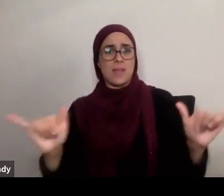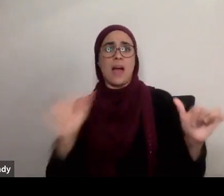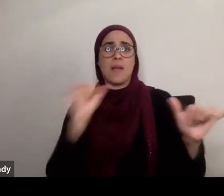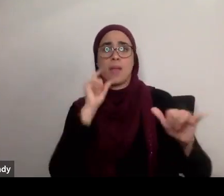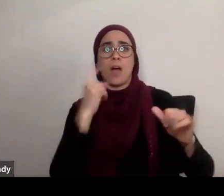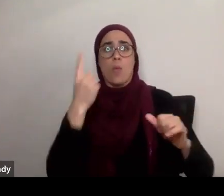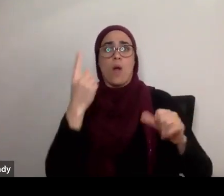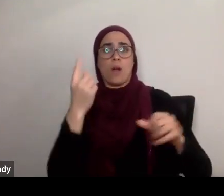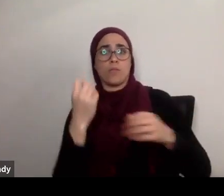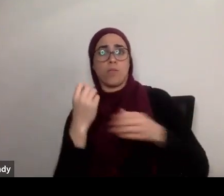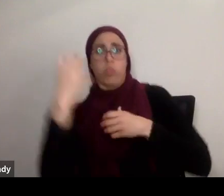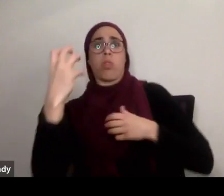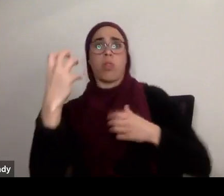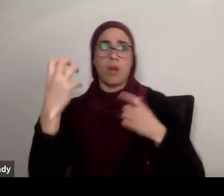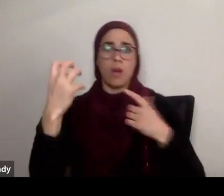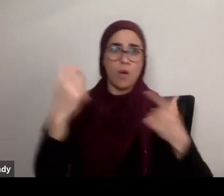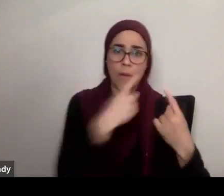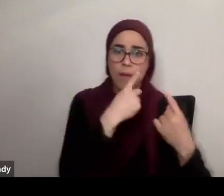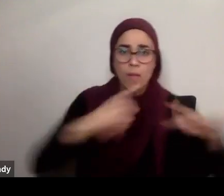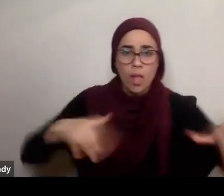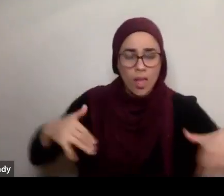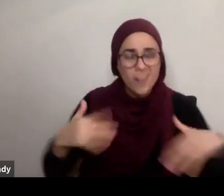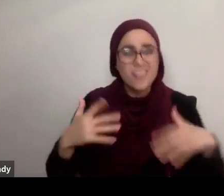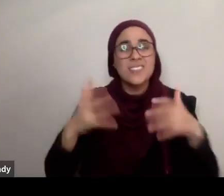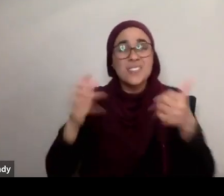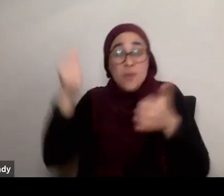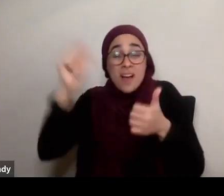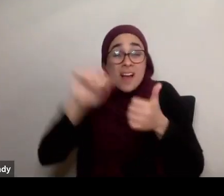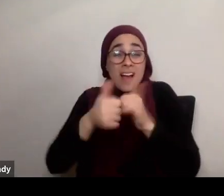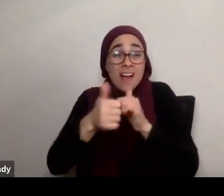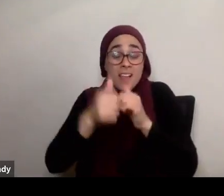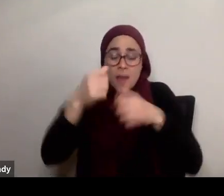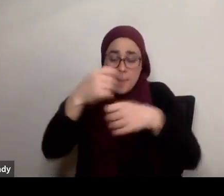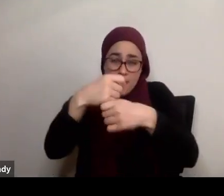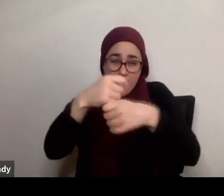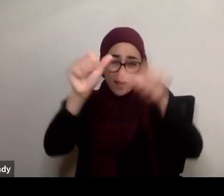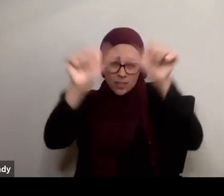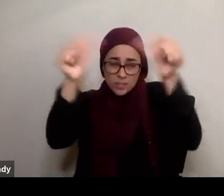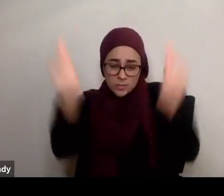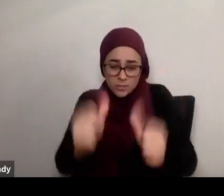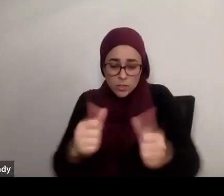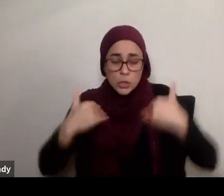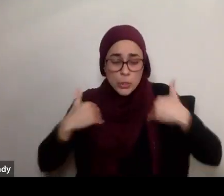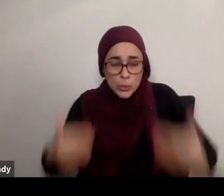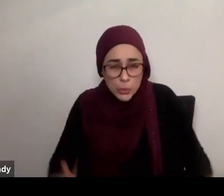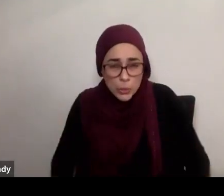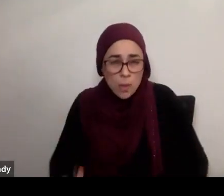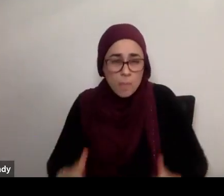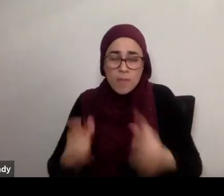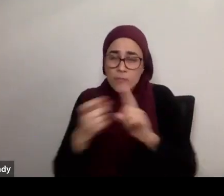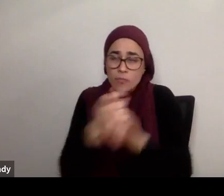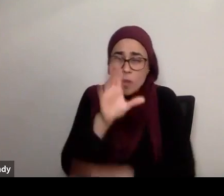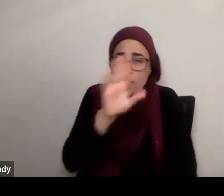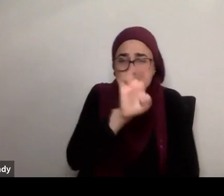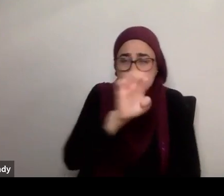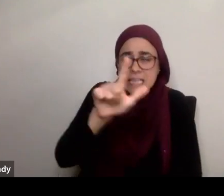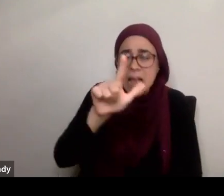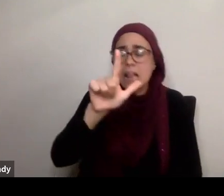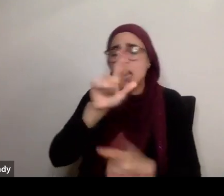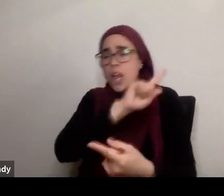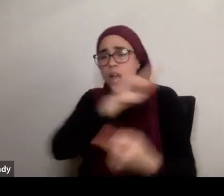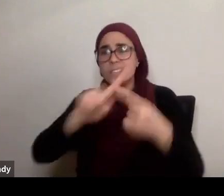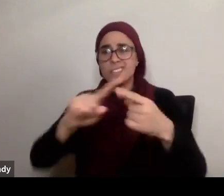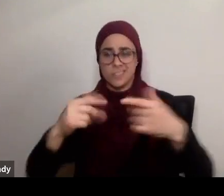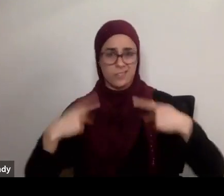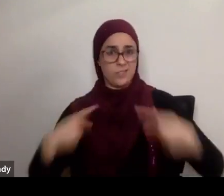morphology that comes, the shaping of the human being across the various stages from a cellular, subcellular, and then of course, you know,